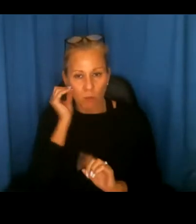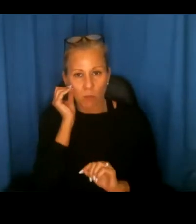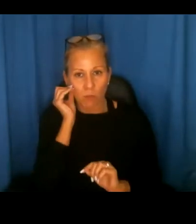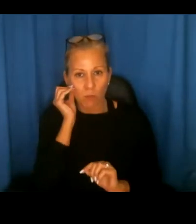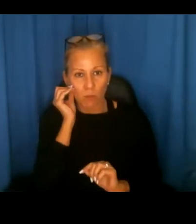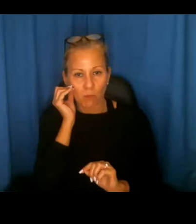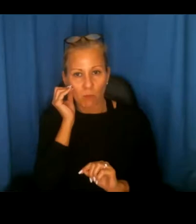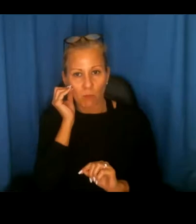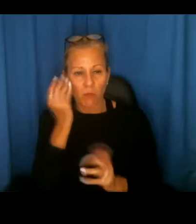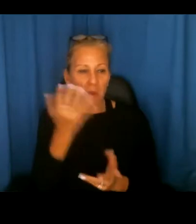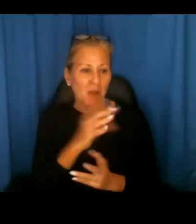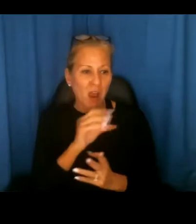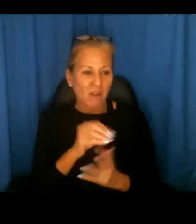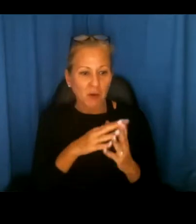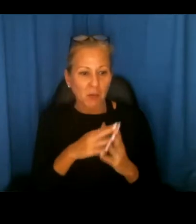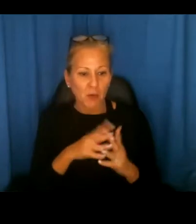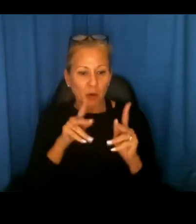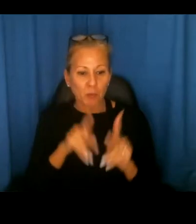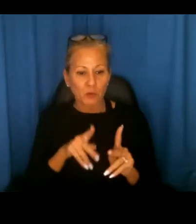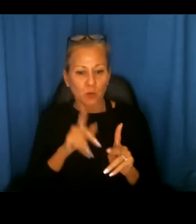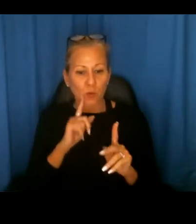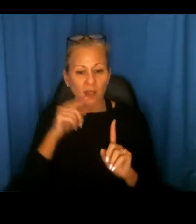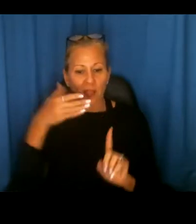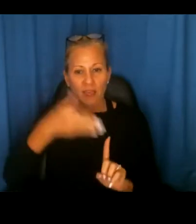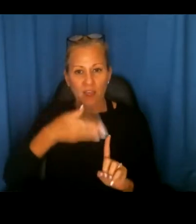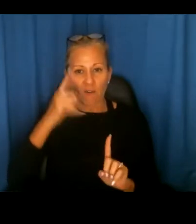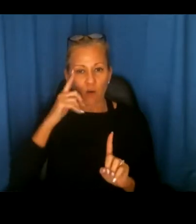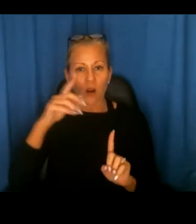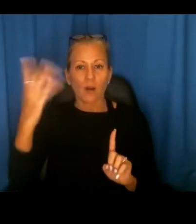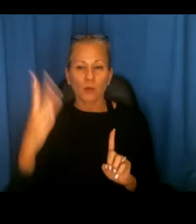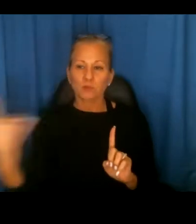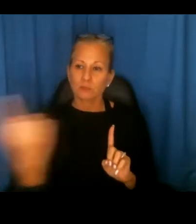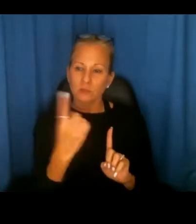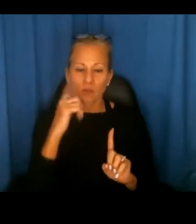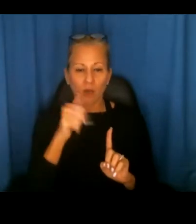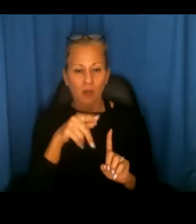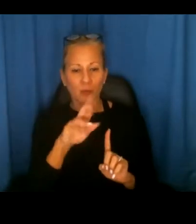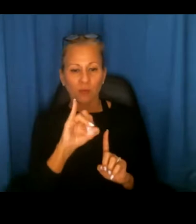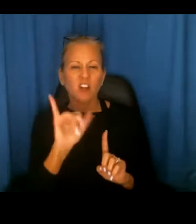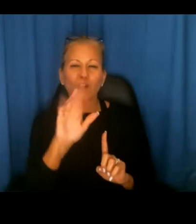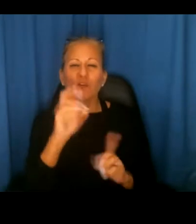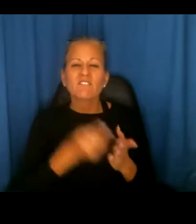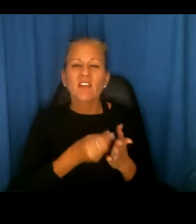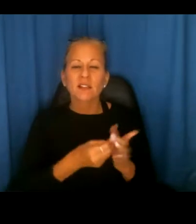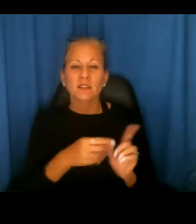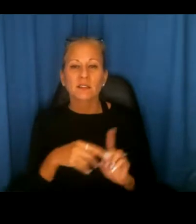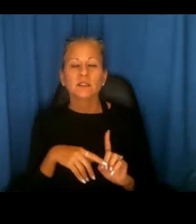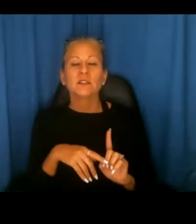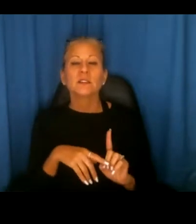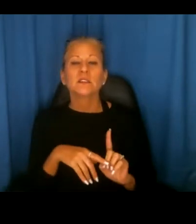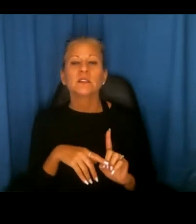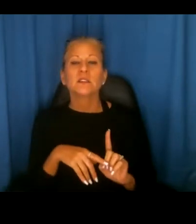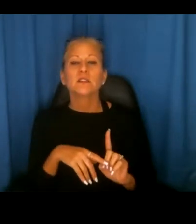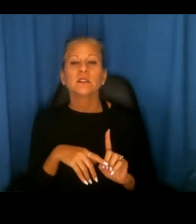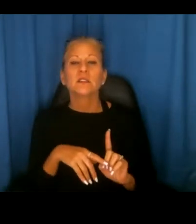African African American person will be present for an appraisal. This will be like a refinance African American, uh, spouse will be